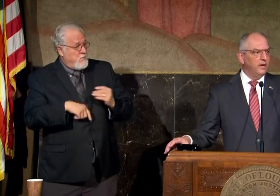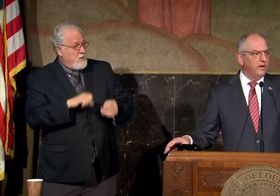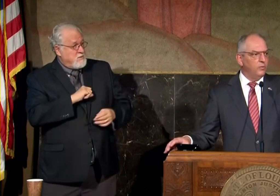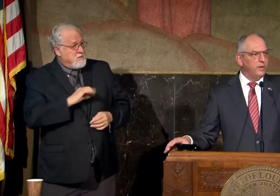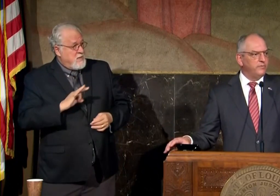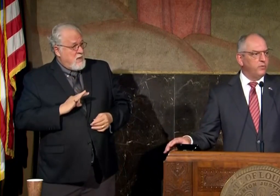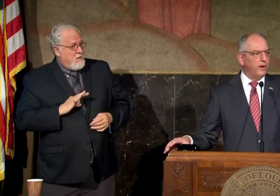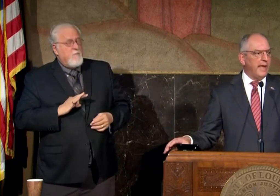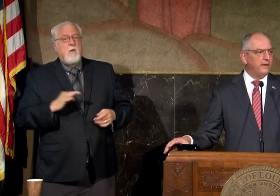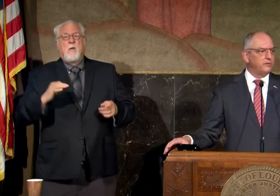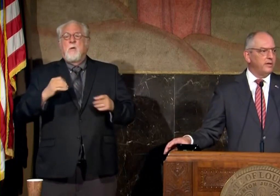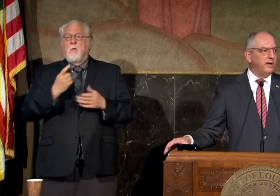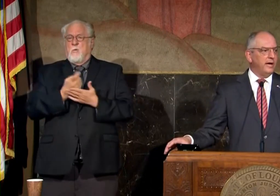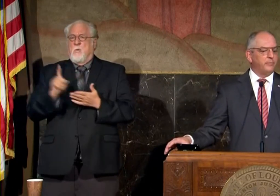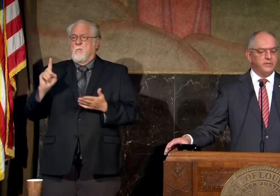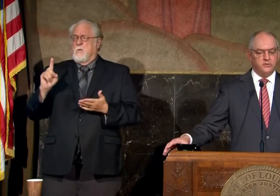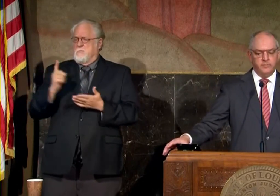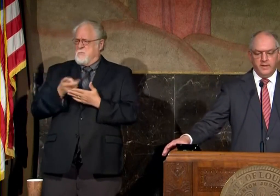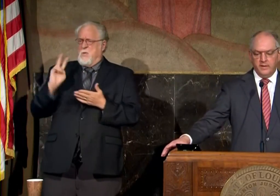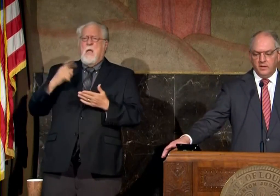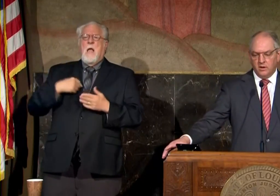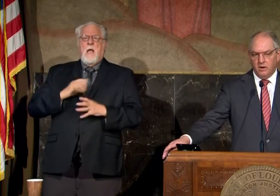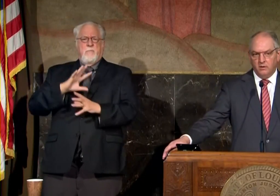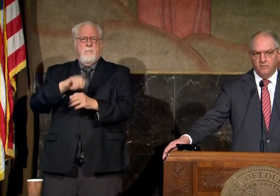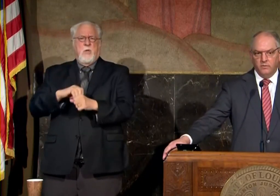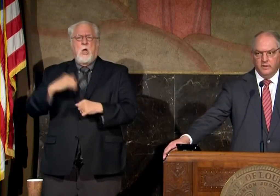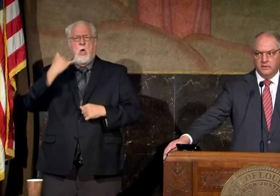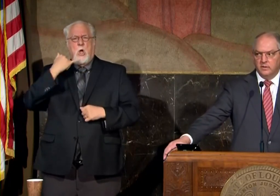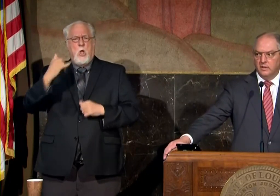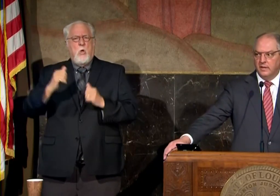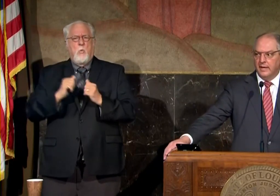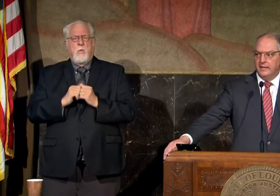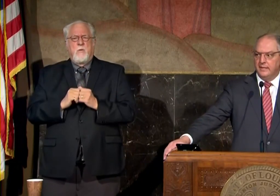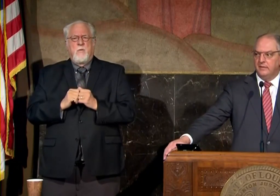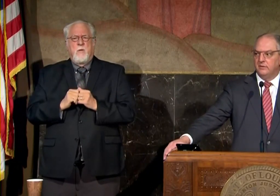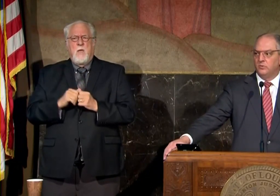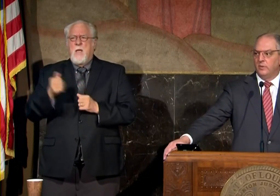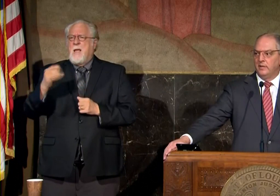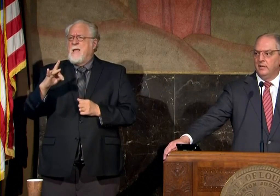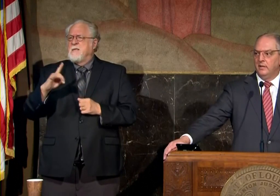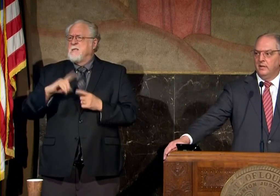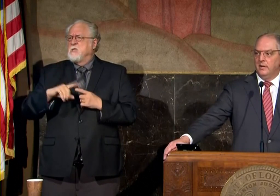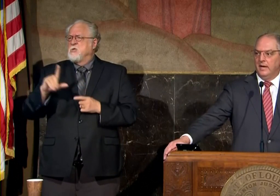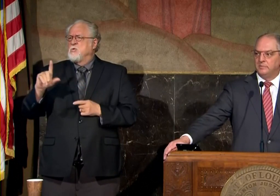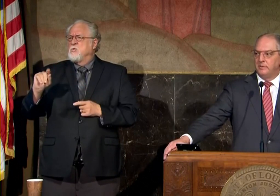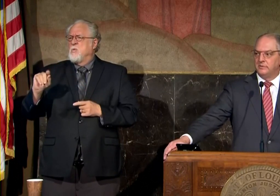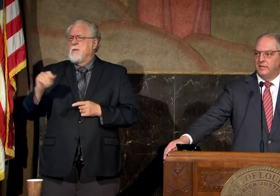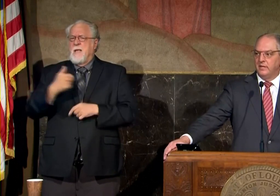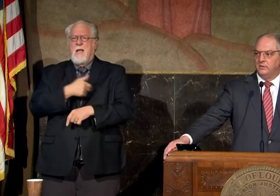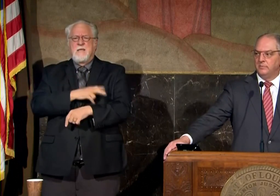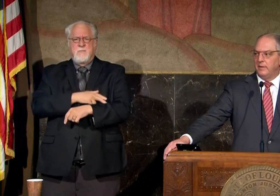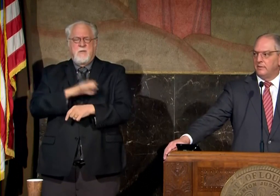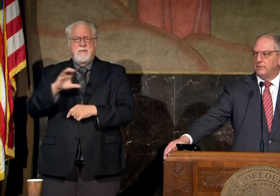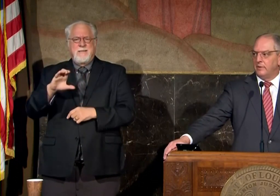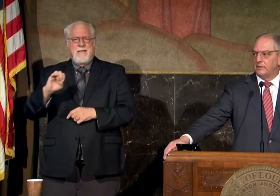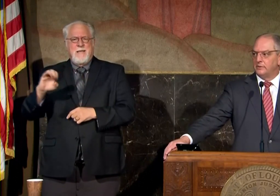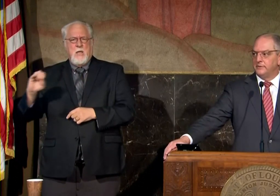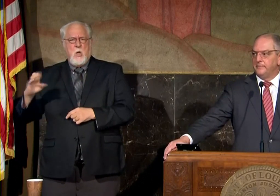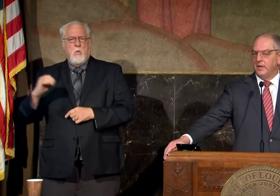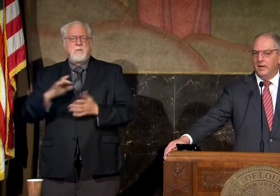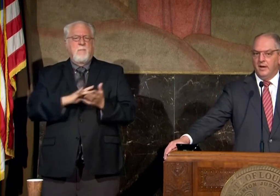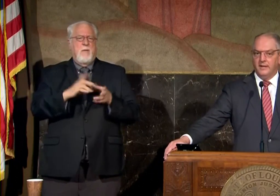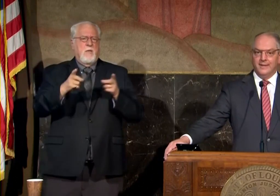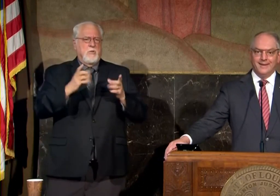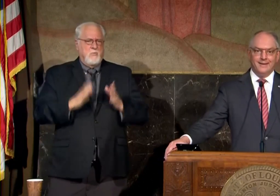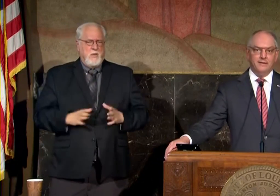a week before last i participated in a call with uh 18 to 20 hospital ceos and medical directors